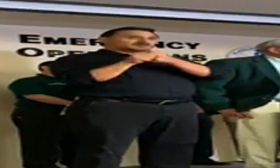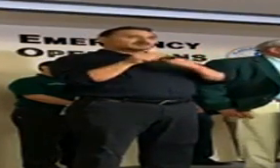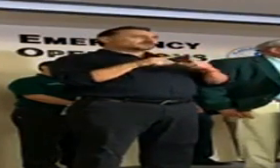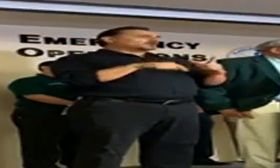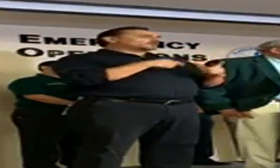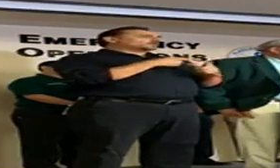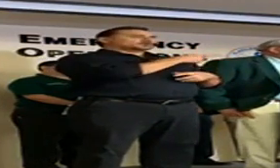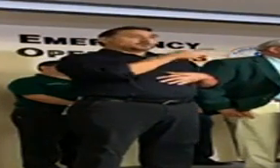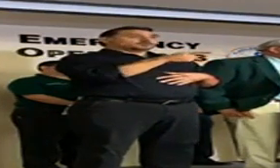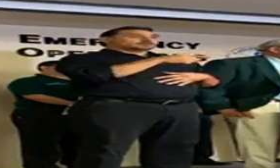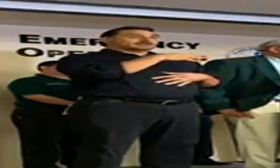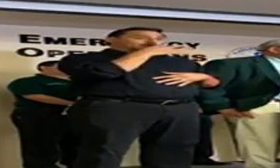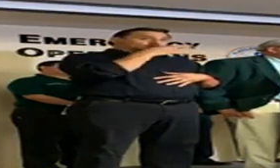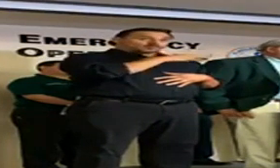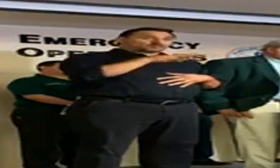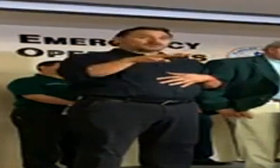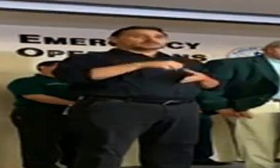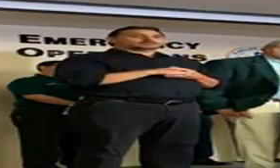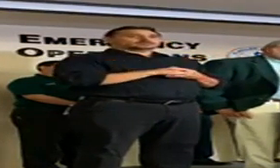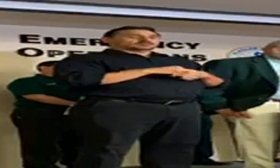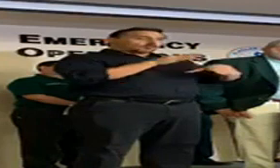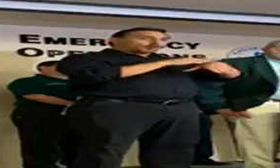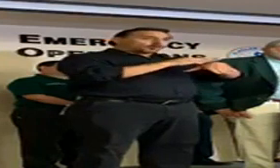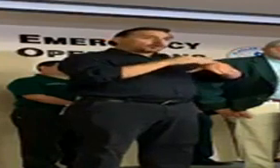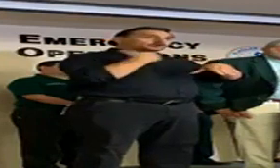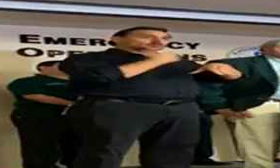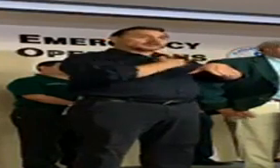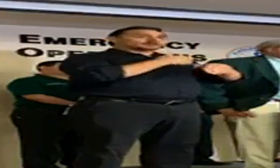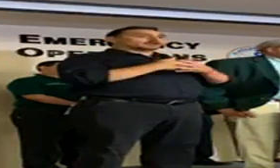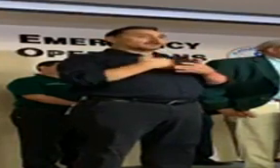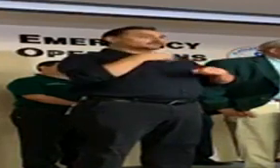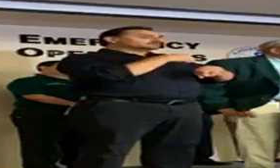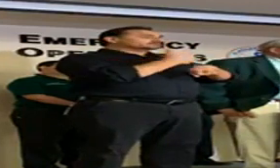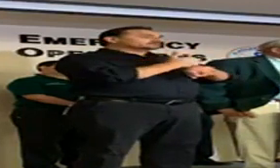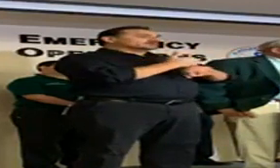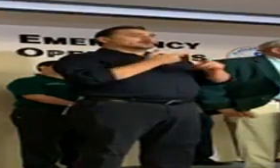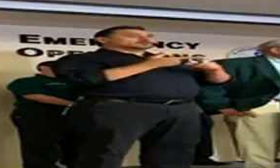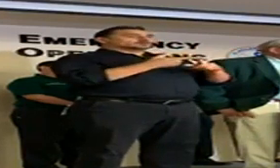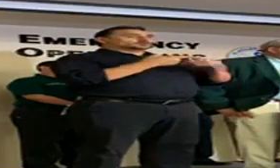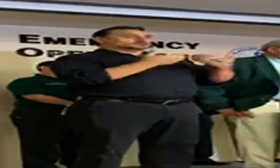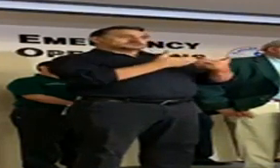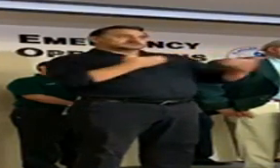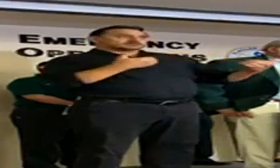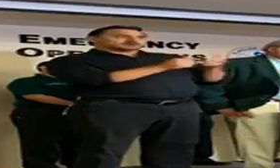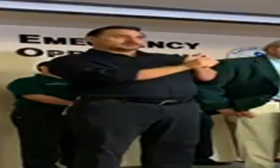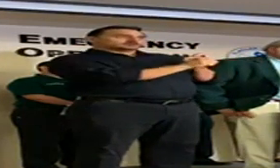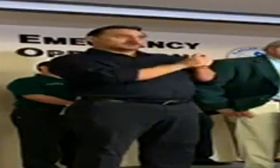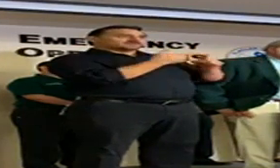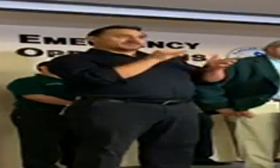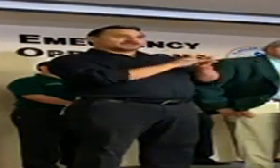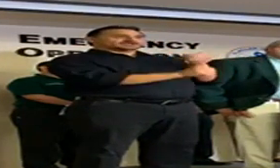you ignore the warnings that we have to remove yourself from that danger